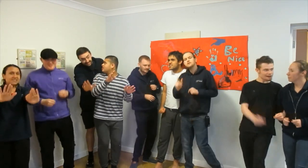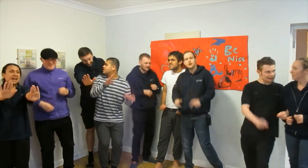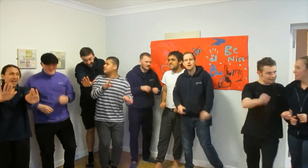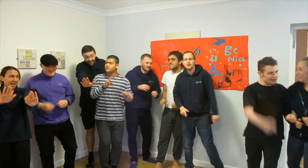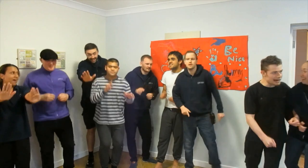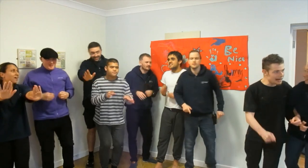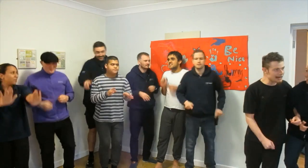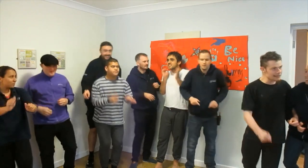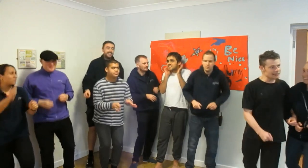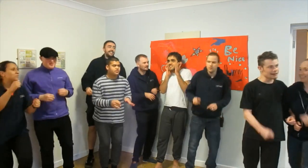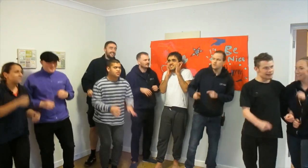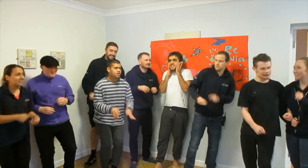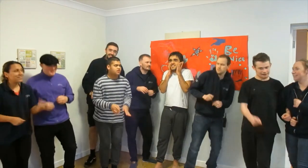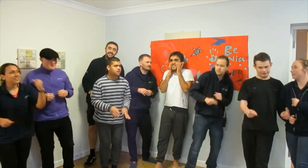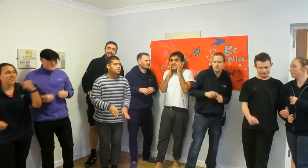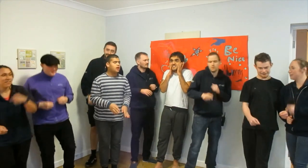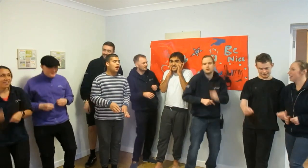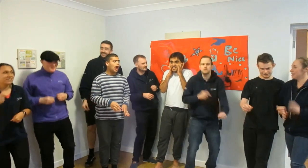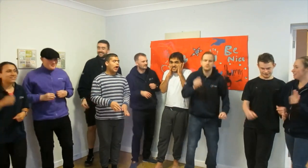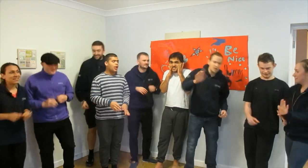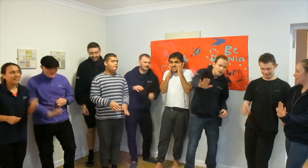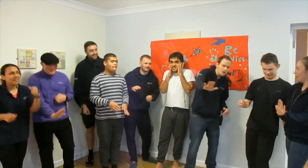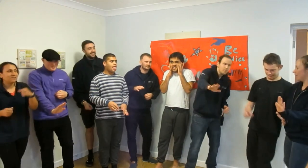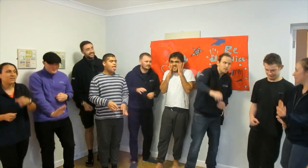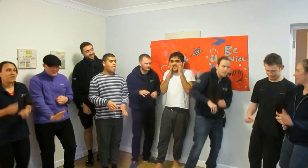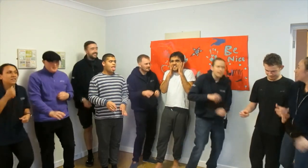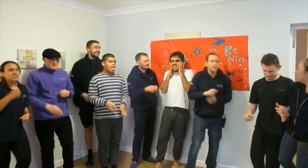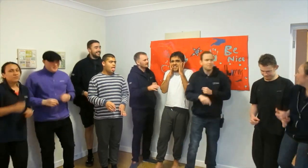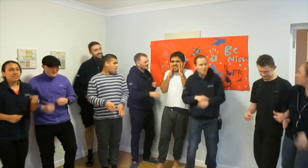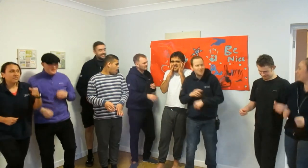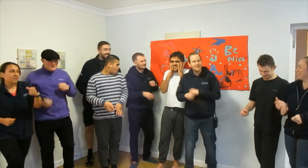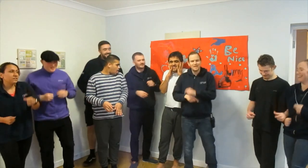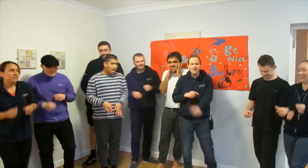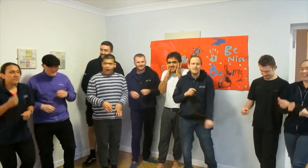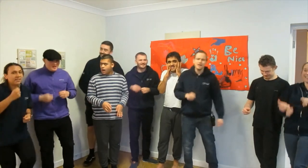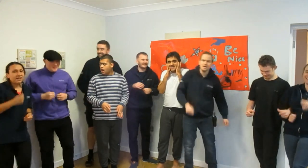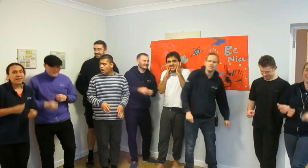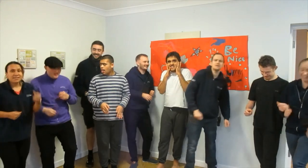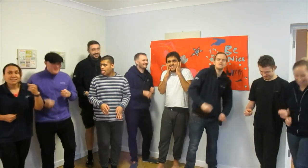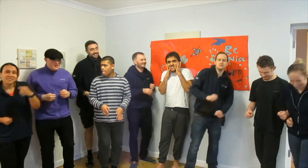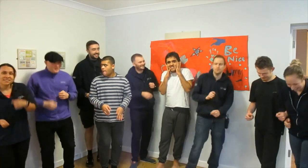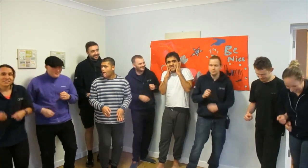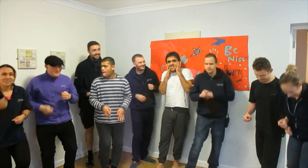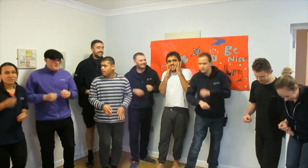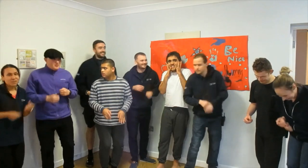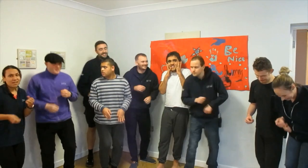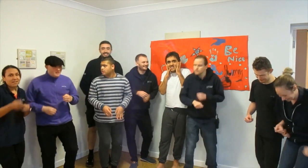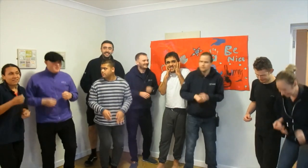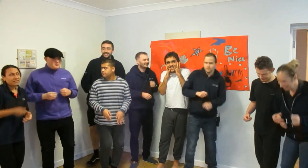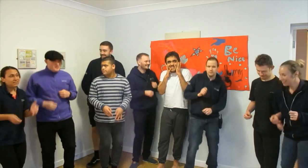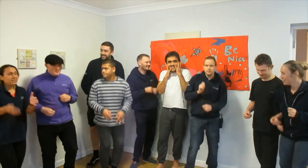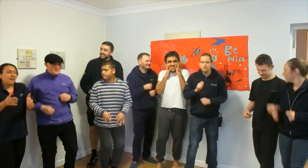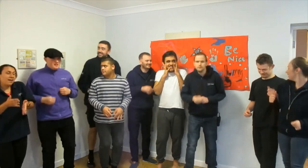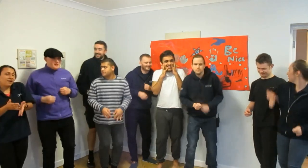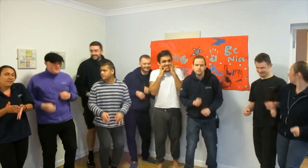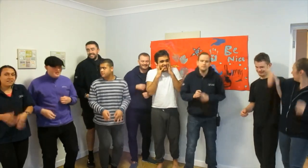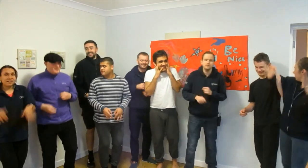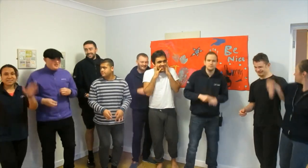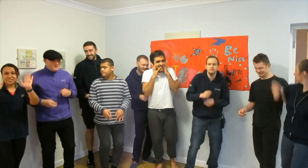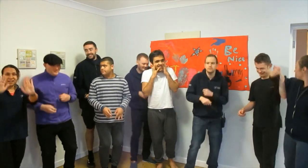now Everyone march in place and sing Let's work together to